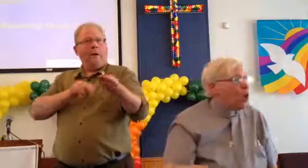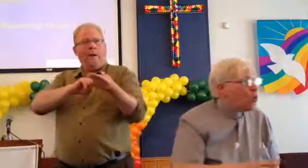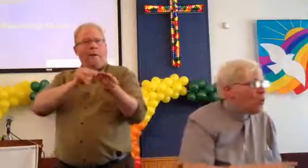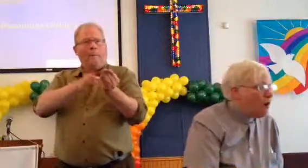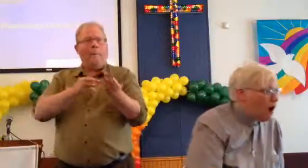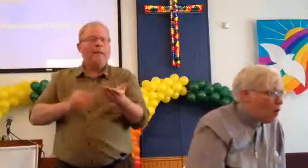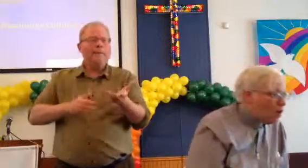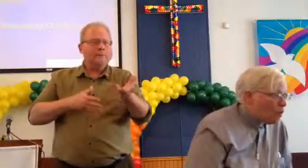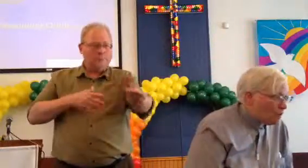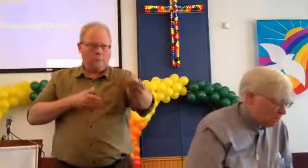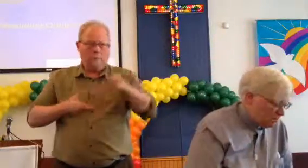quo.